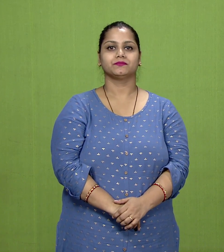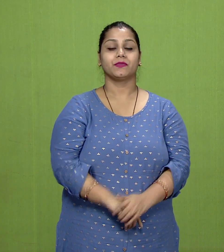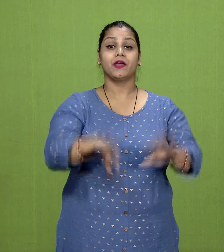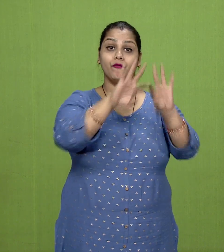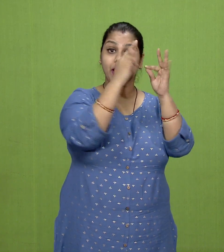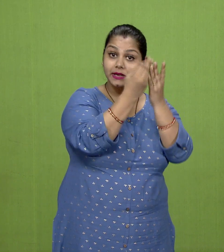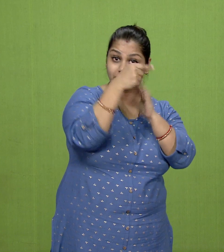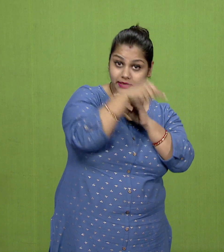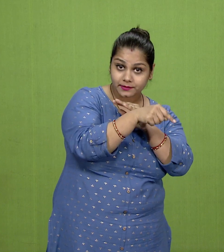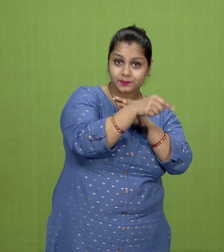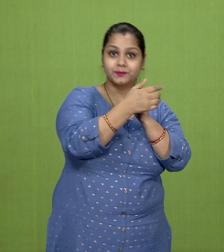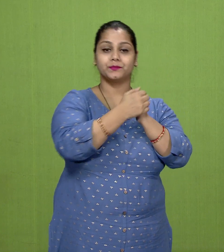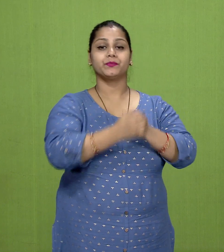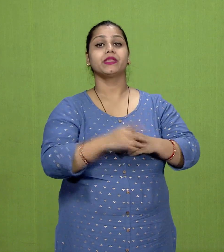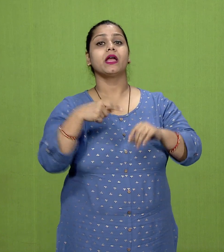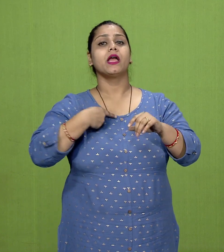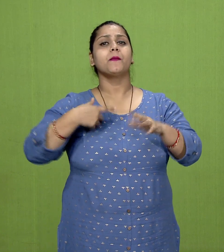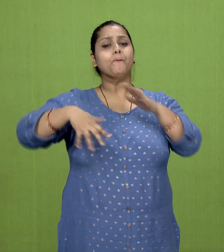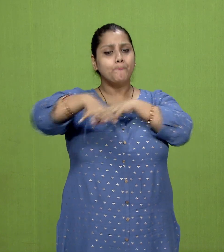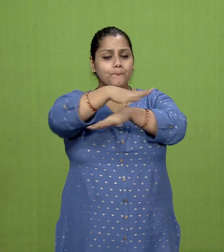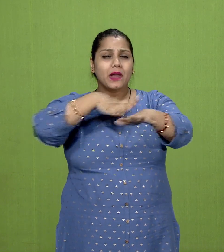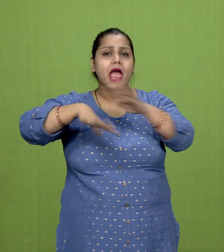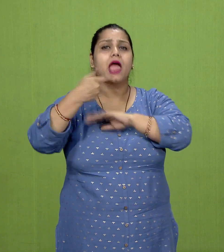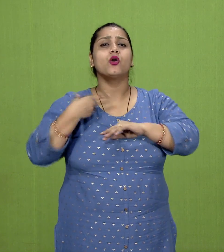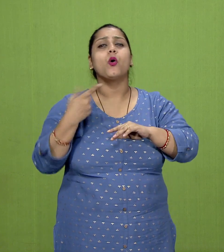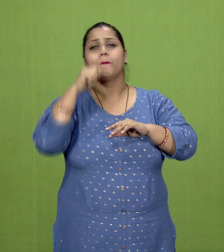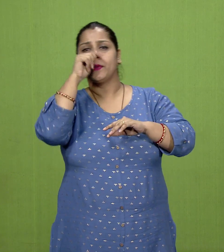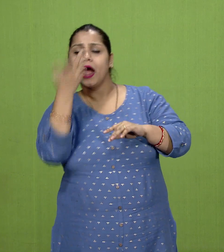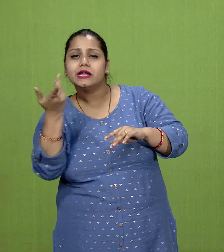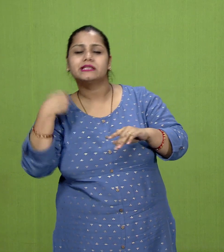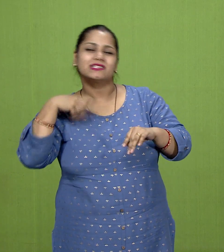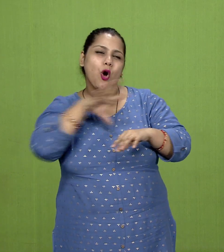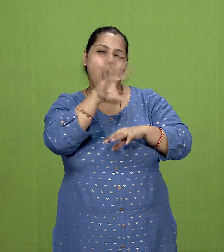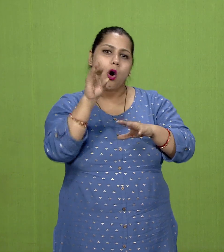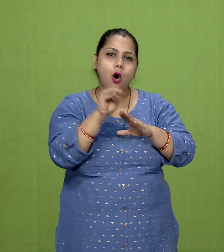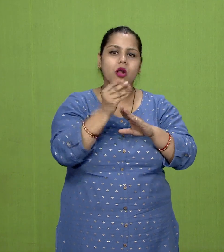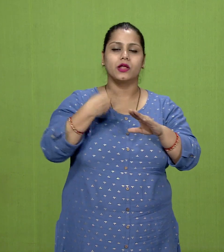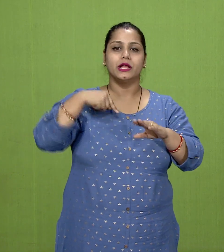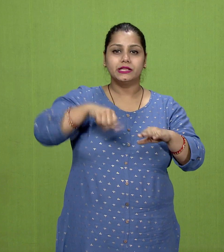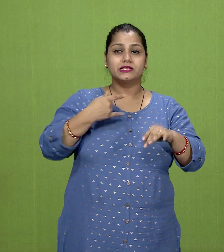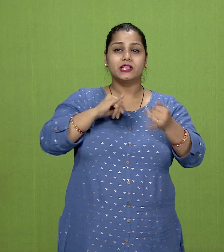family, clan, and tribes were the social units